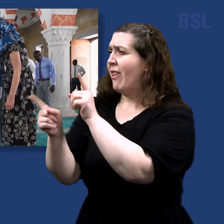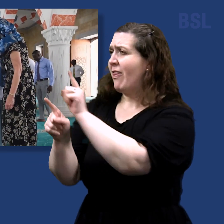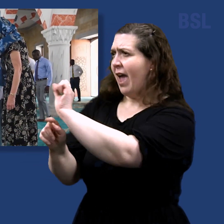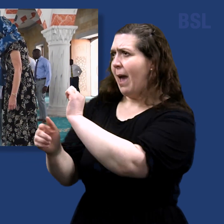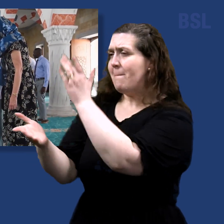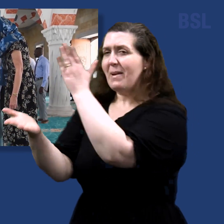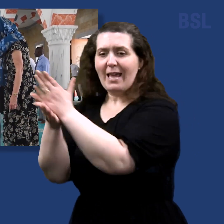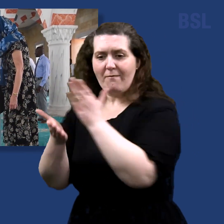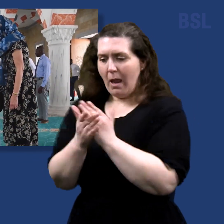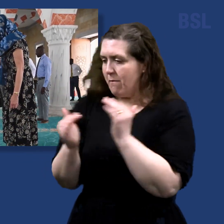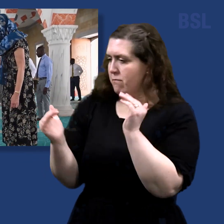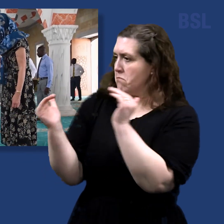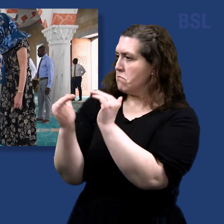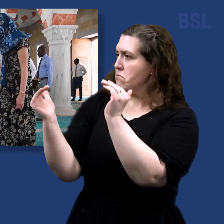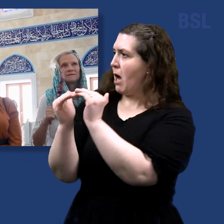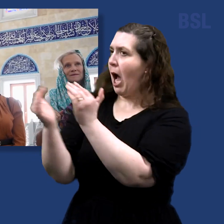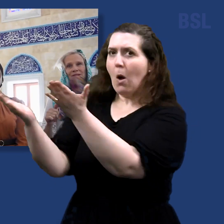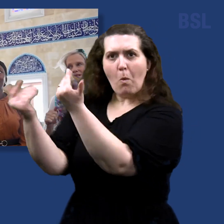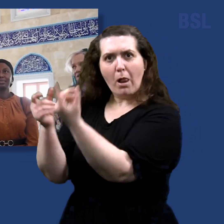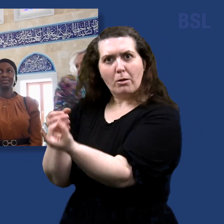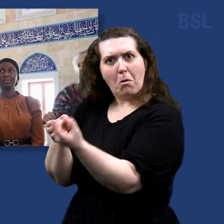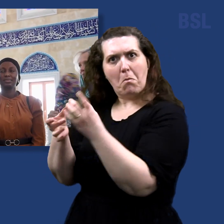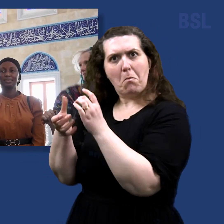collaboration between Muslims and Latter-day Saints.